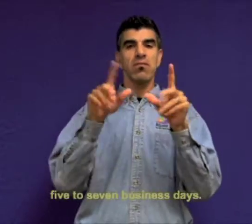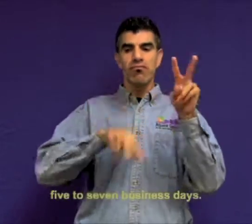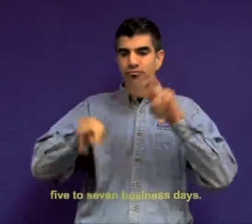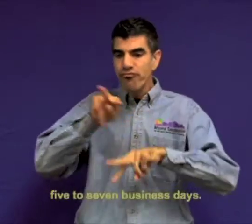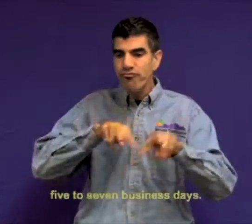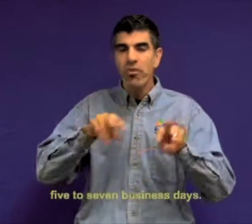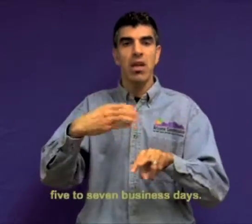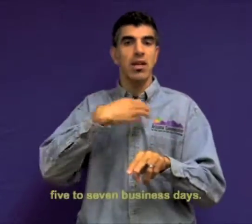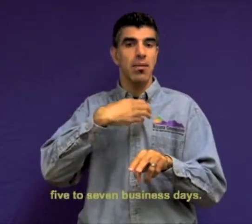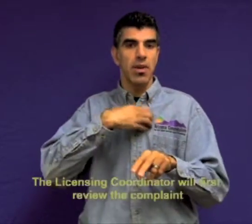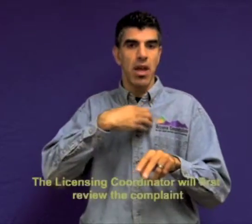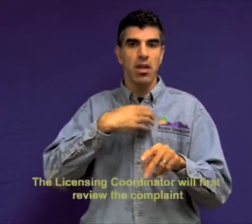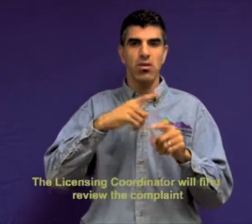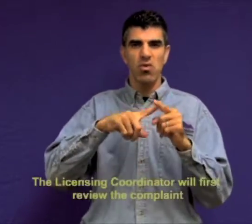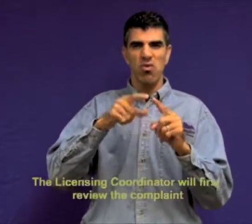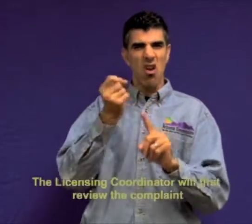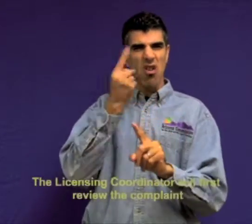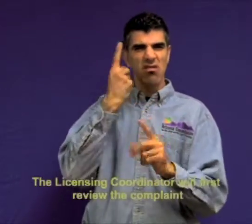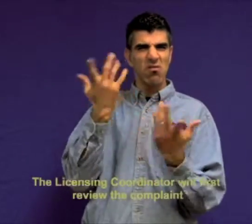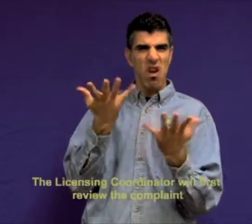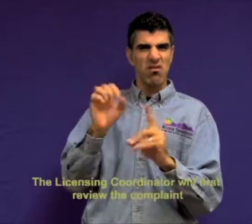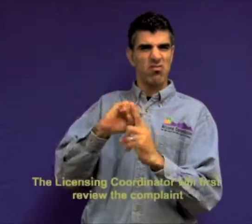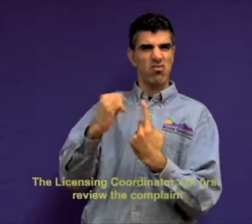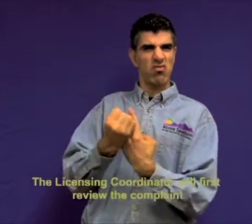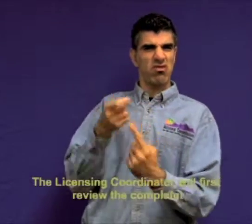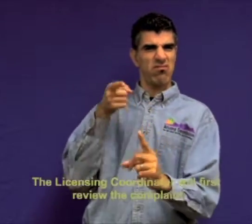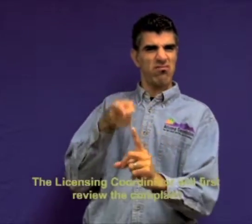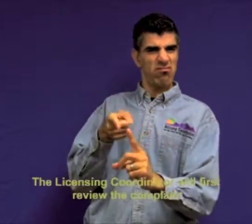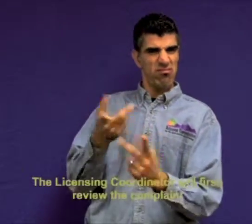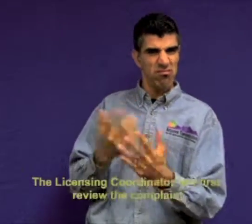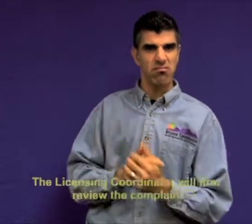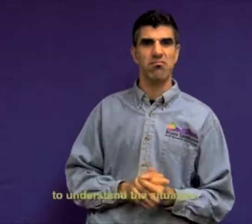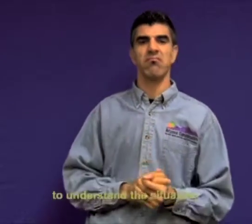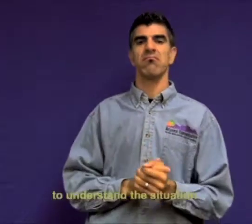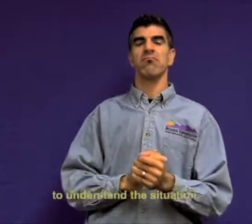The Licensing Coordinator will first review the complaint to understand the situation.